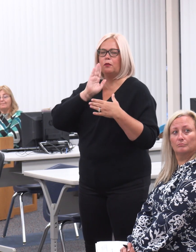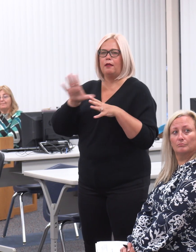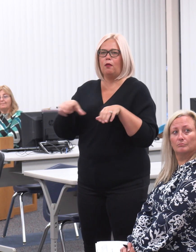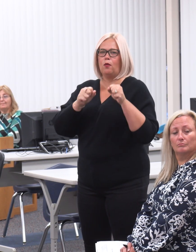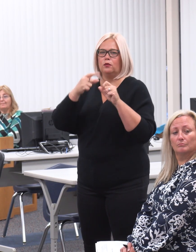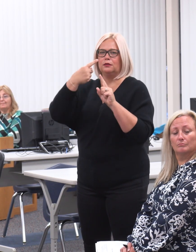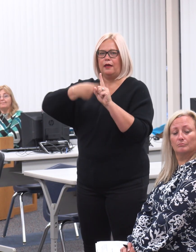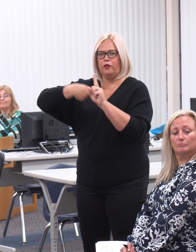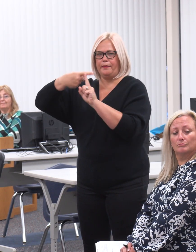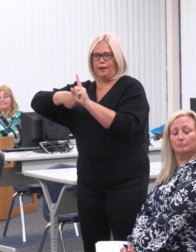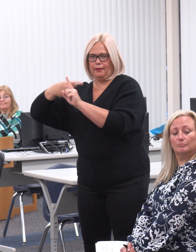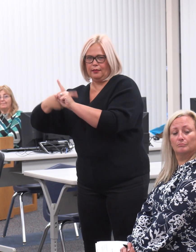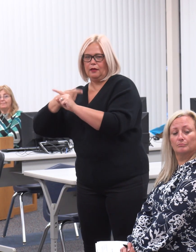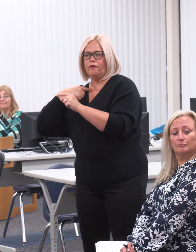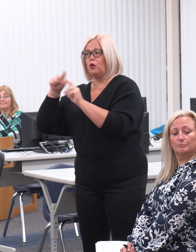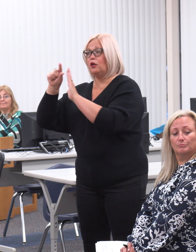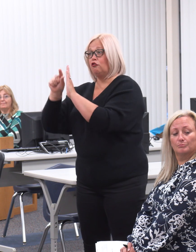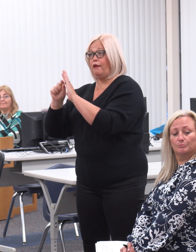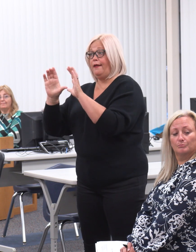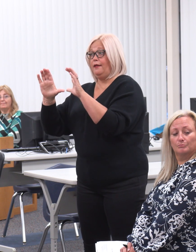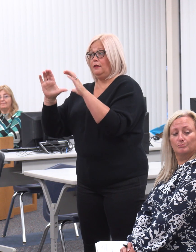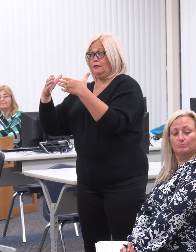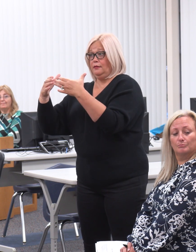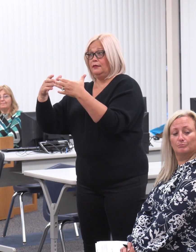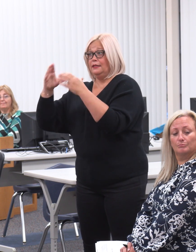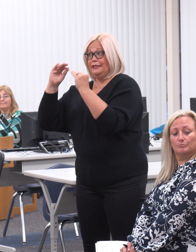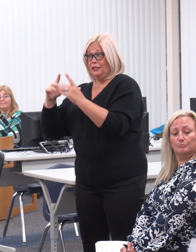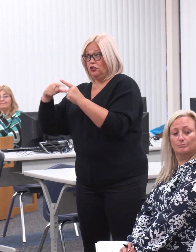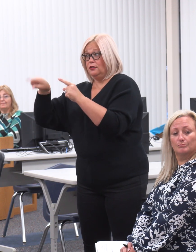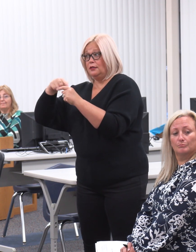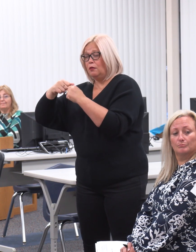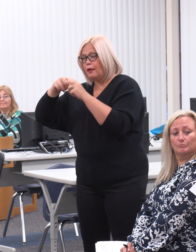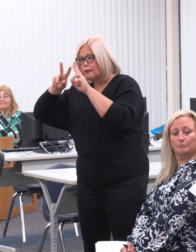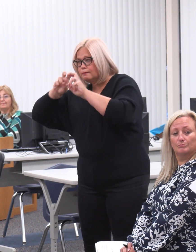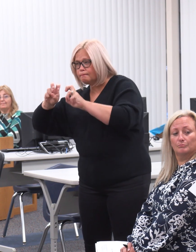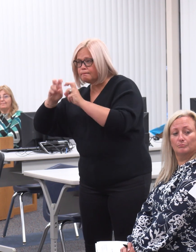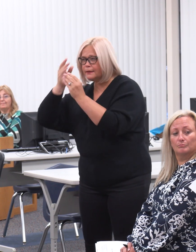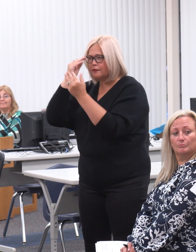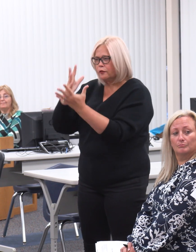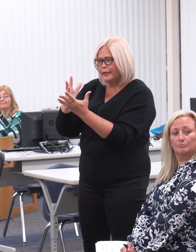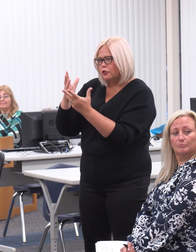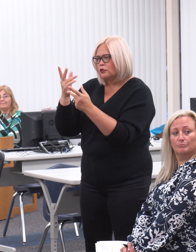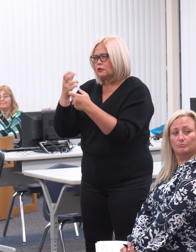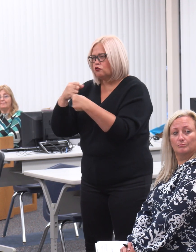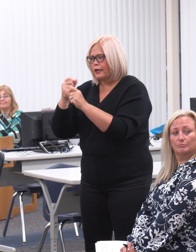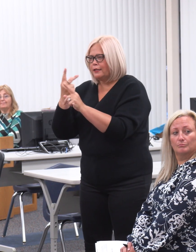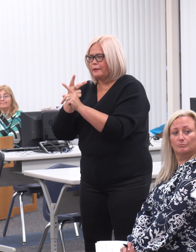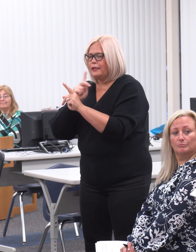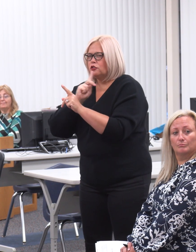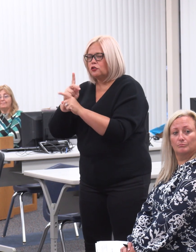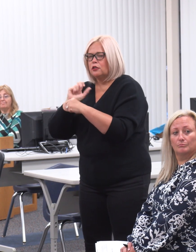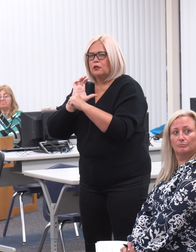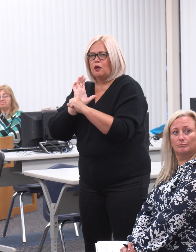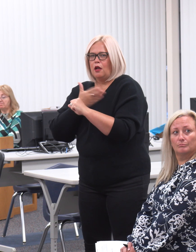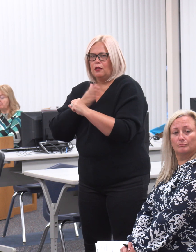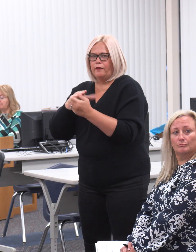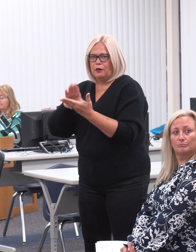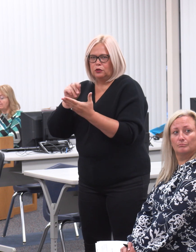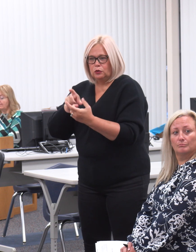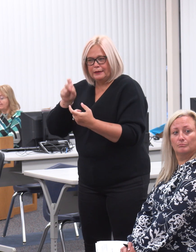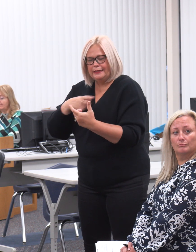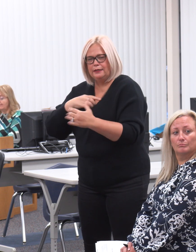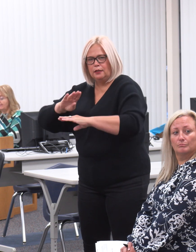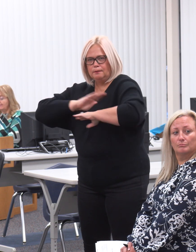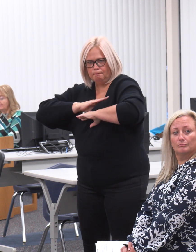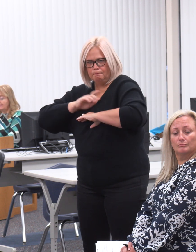for teams to meet in grade levels and just start looking a little bit deeper at some data and driving our decisions to best meet our kids' needs that way. So